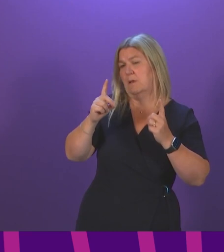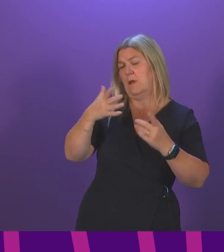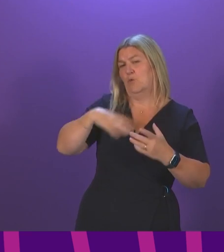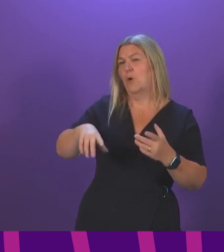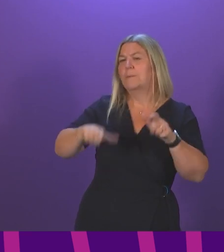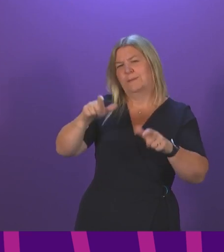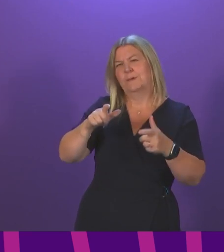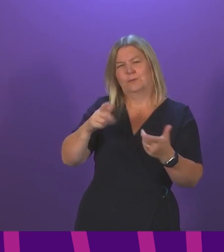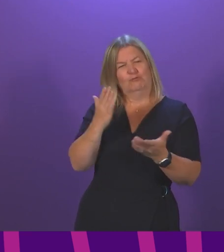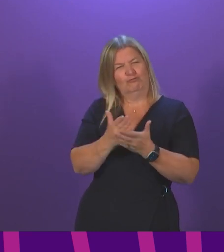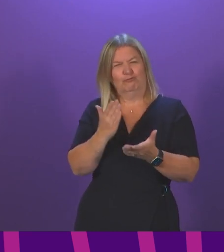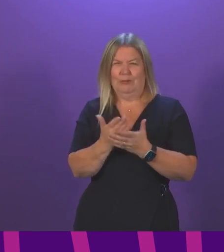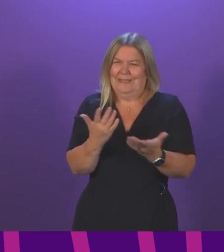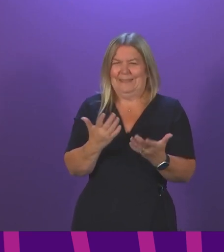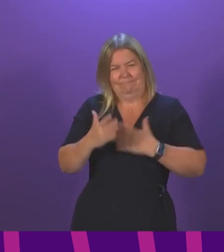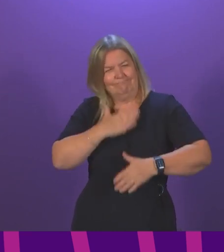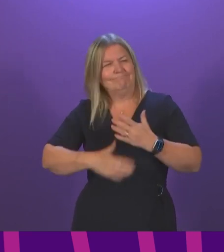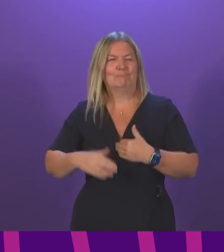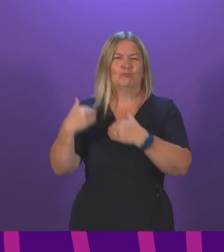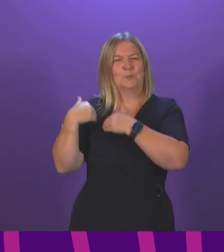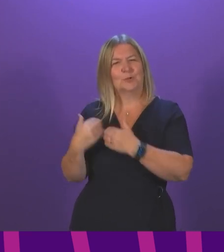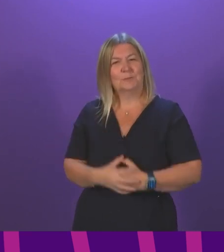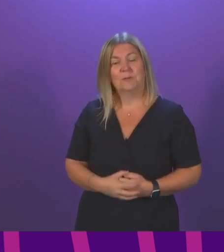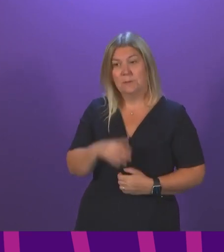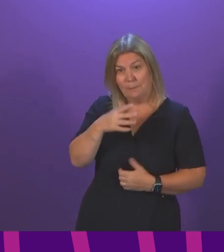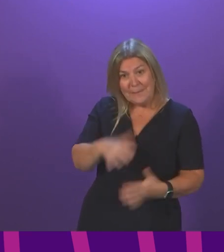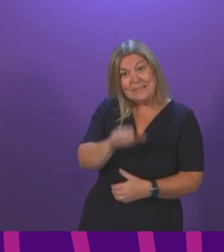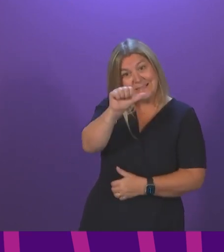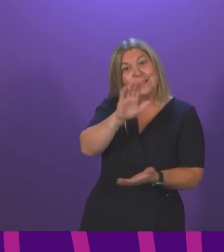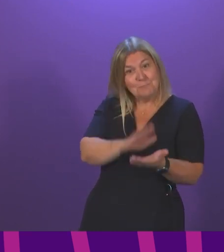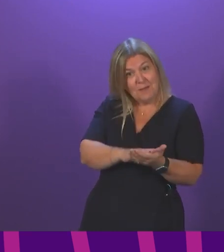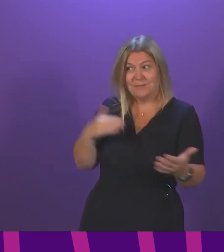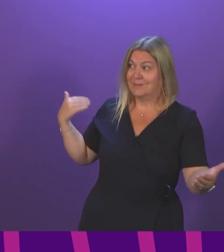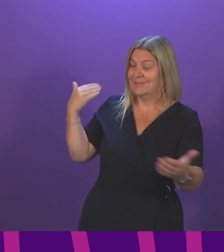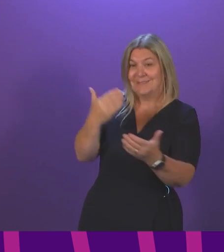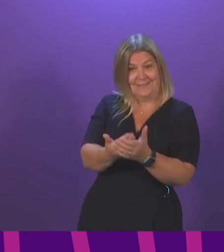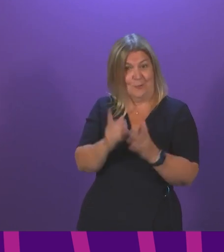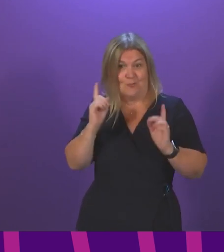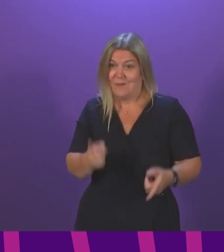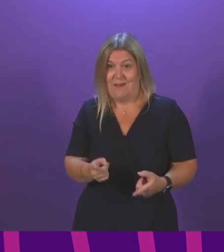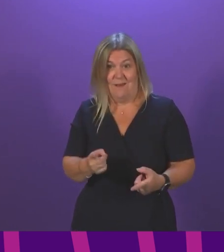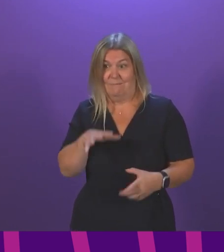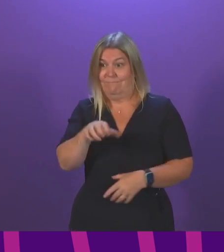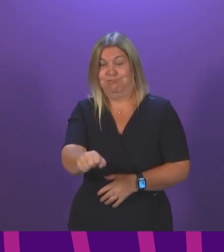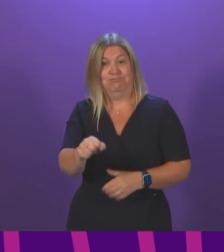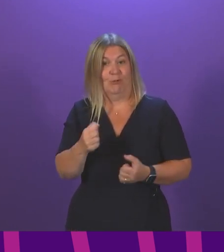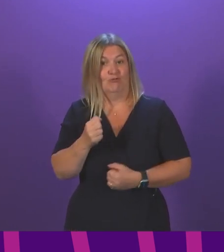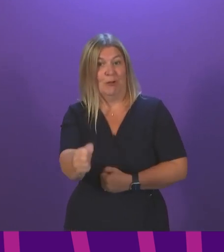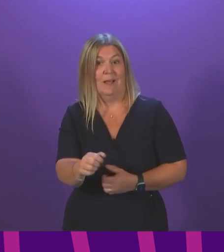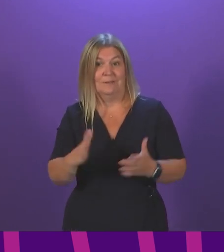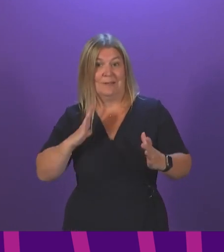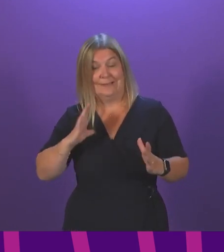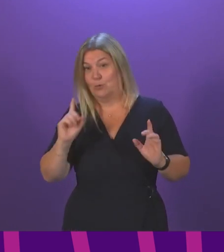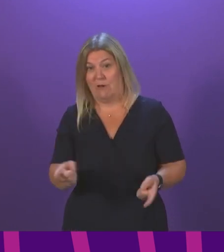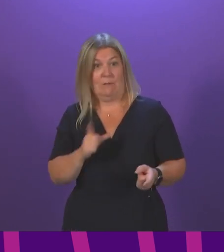It has been six months since most people were able to get a train on a Sunday. It seems that Abelio has little interest in acting responsibly given